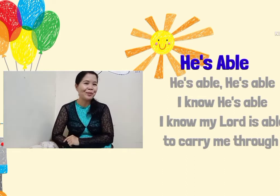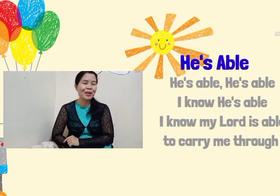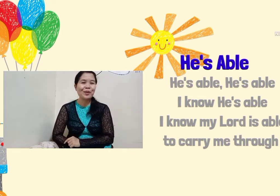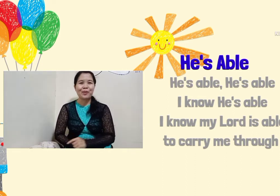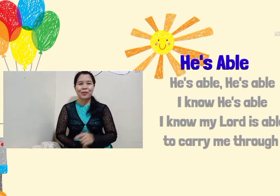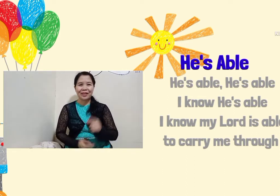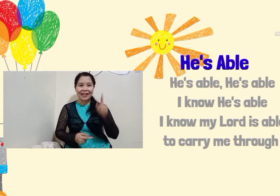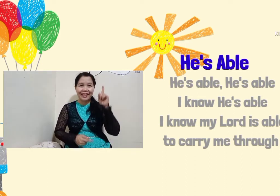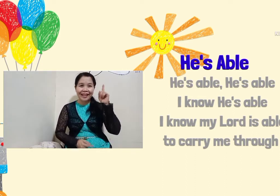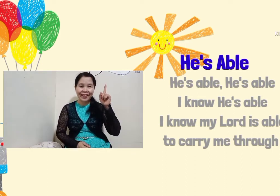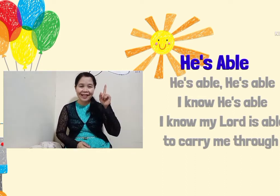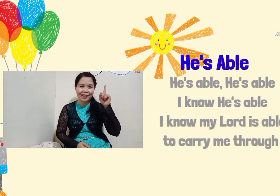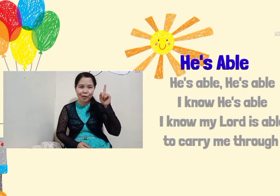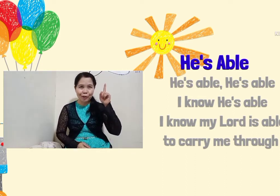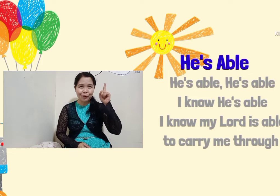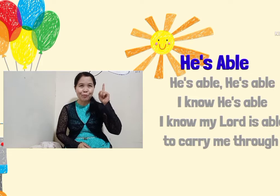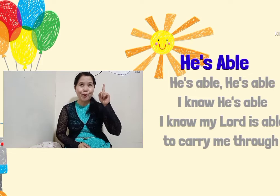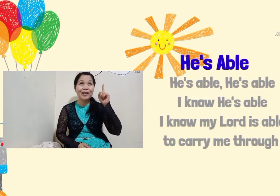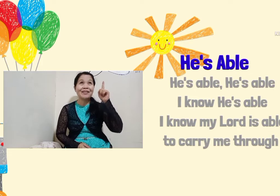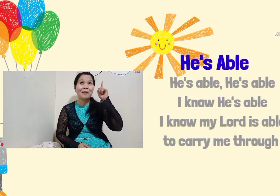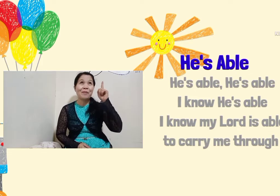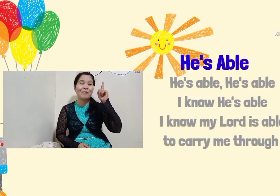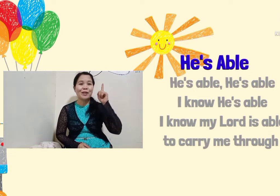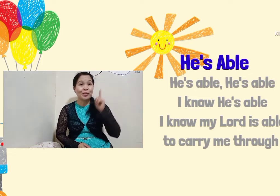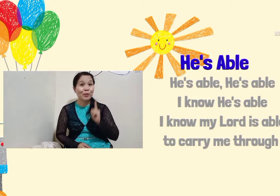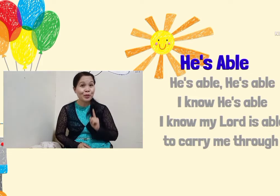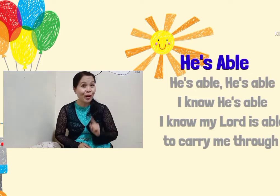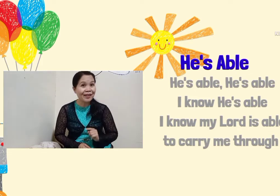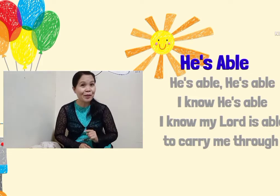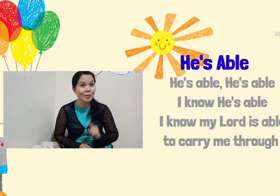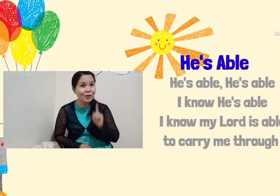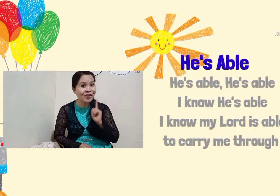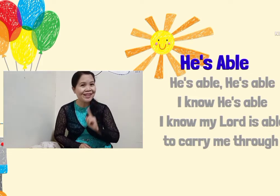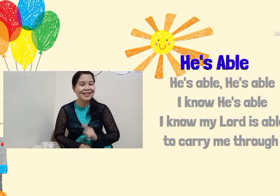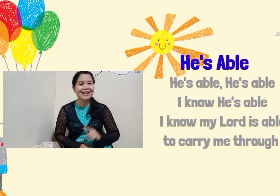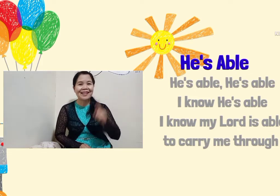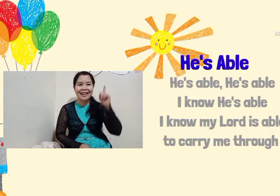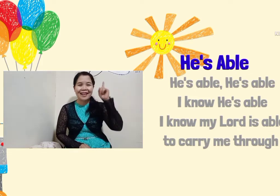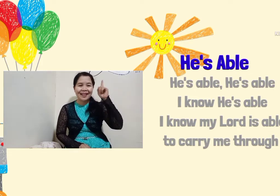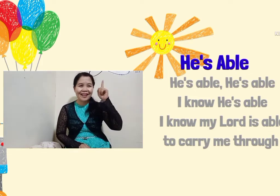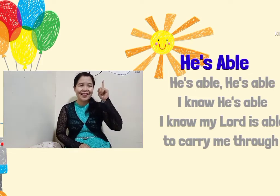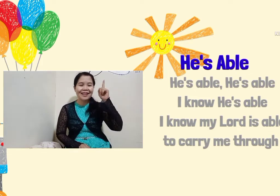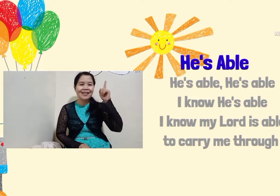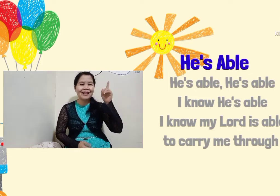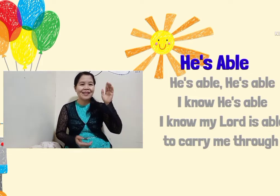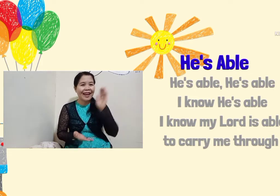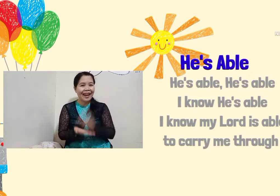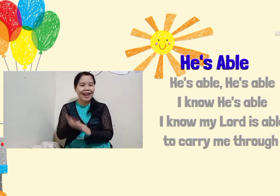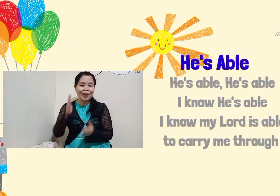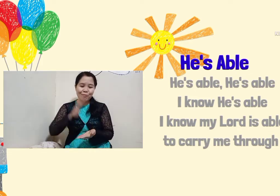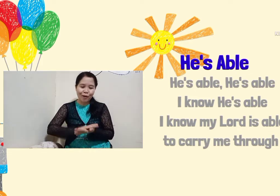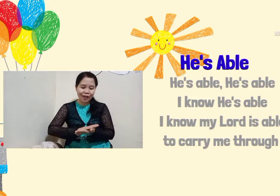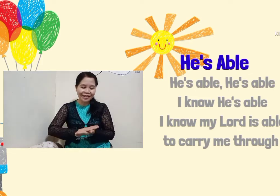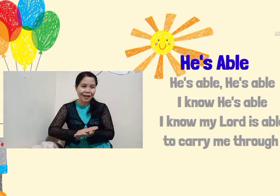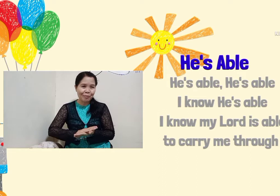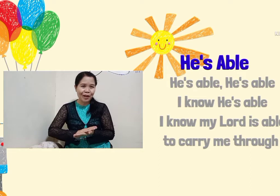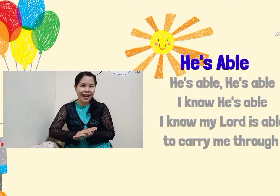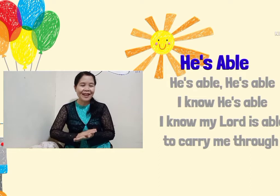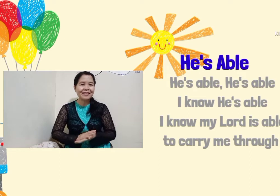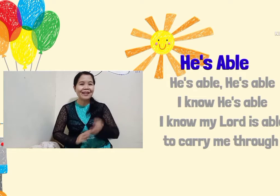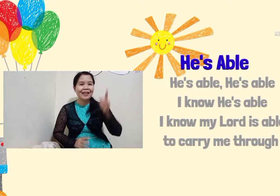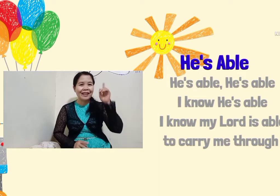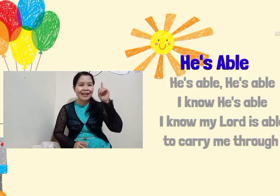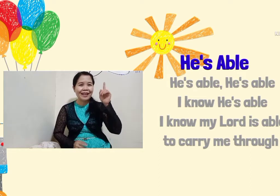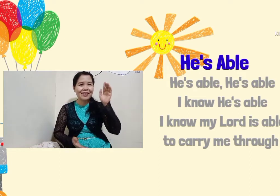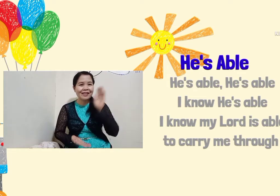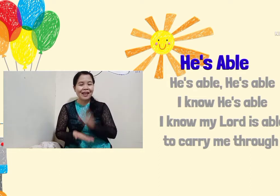here we go. He is, you have to point above because we're talking about Jesus. He is able, clap